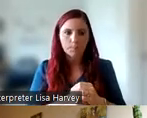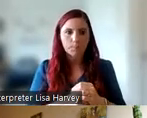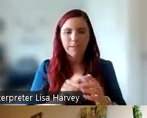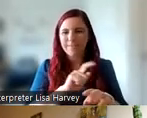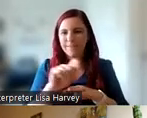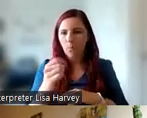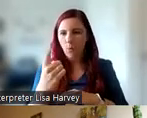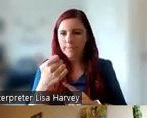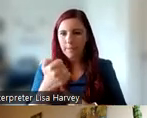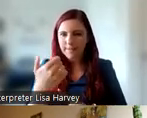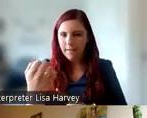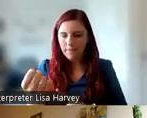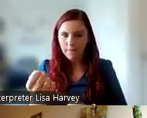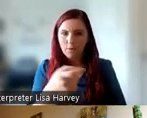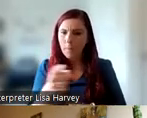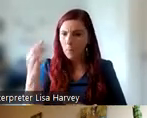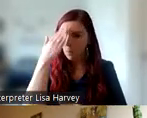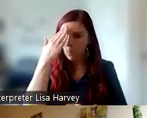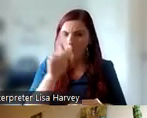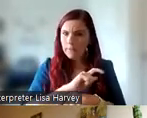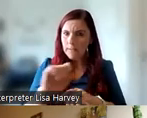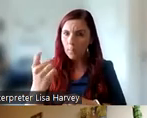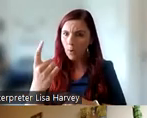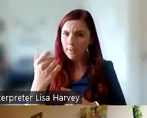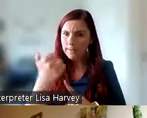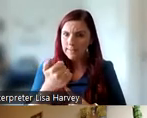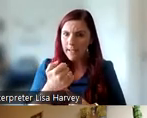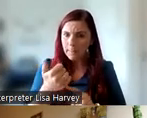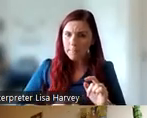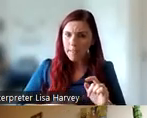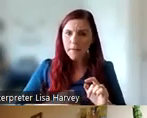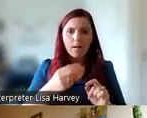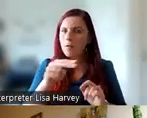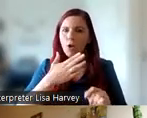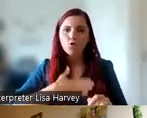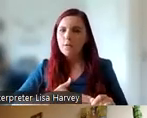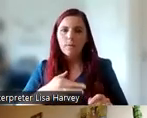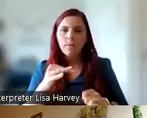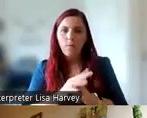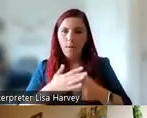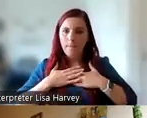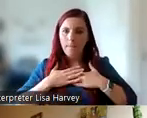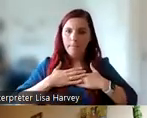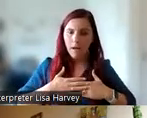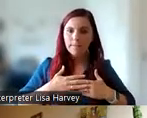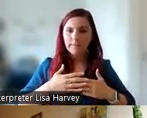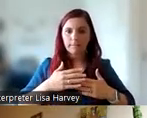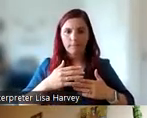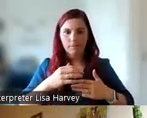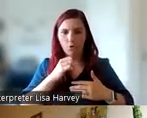So some of you might be familiar with type one diabetes already. It's an autoimmune condition where the body doesn't produce insulin,